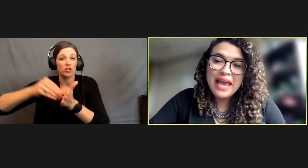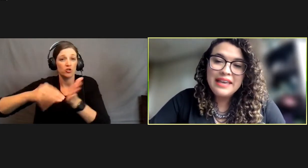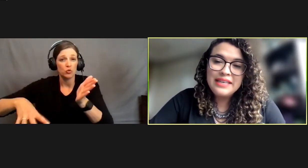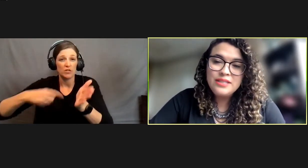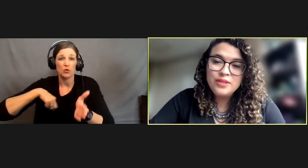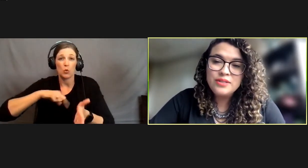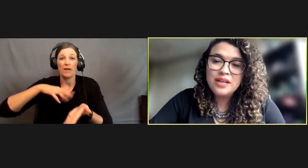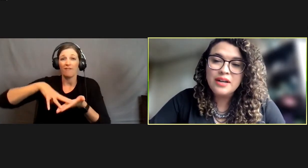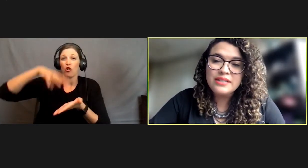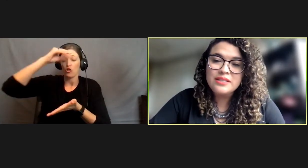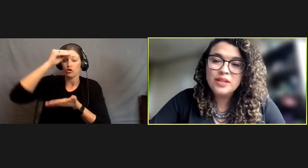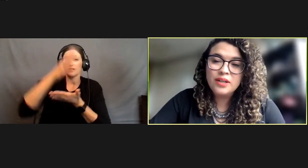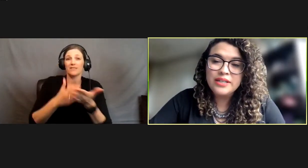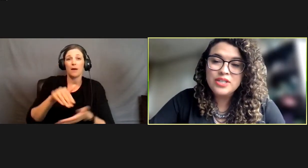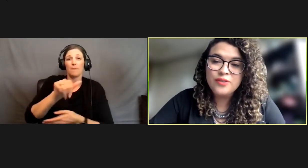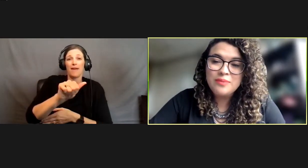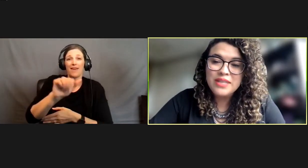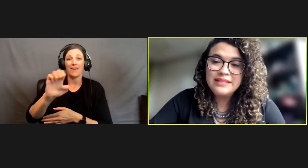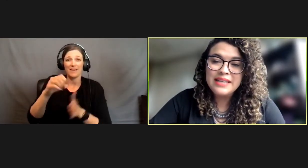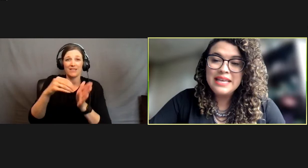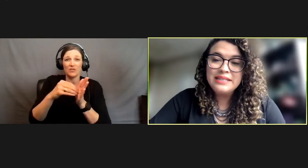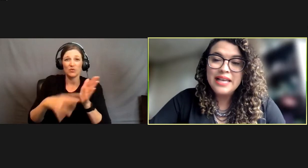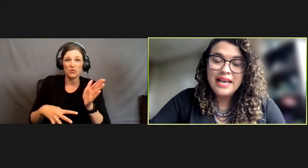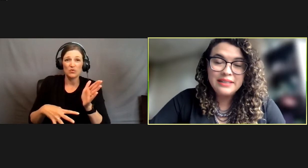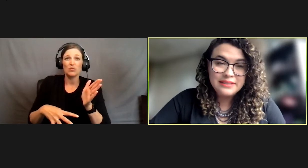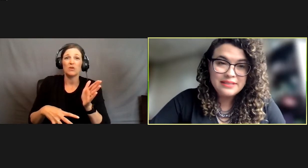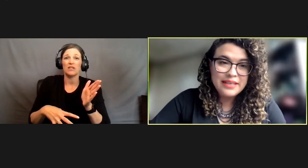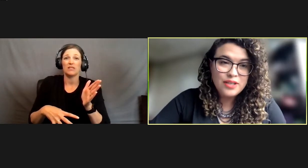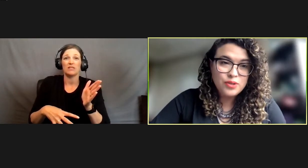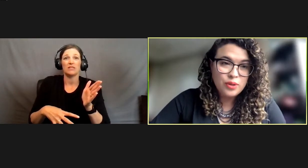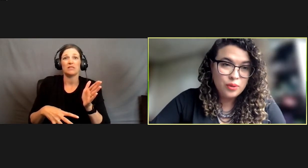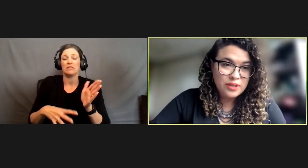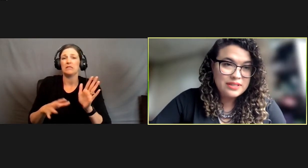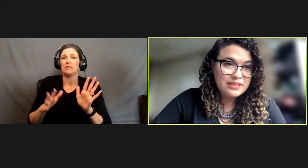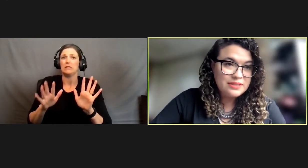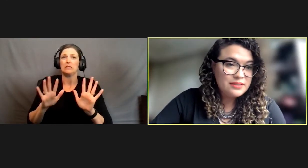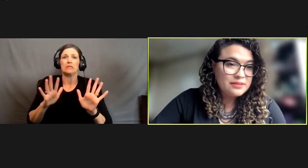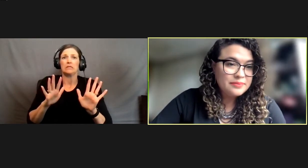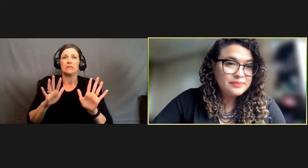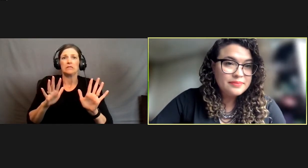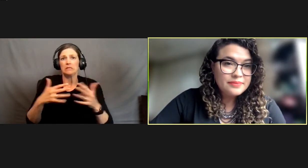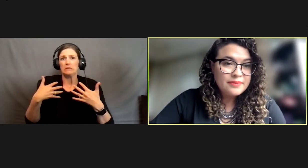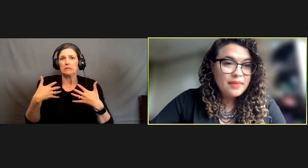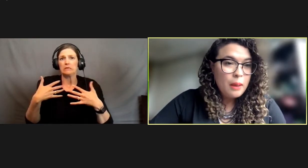some students are discouraged from these intense intro courses.